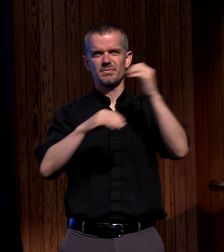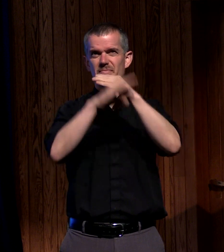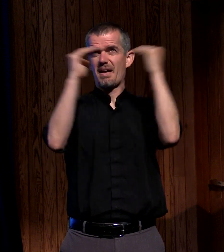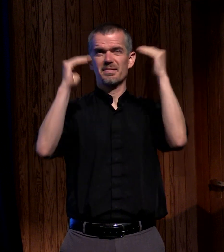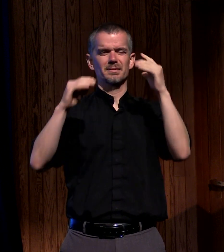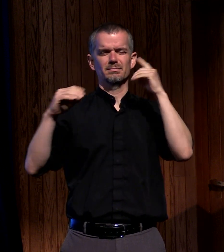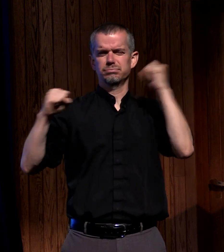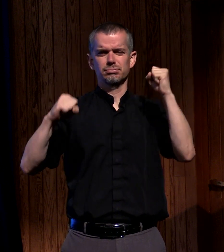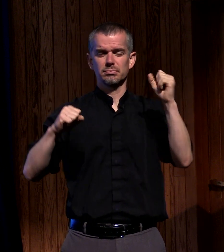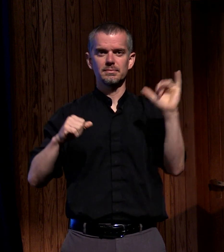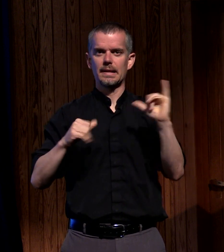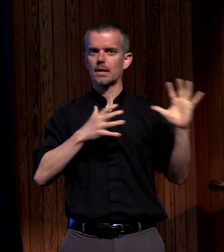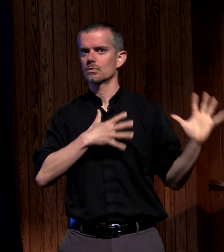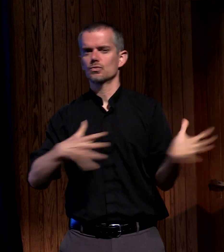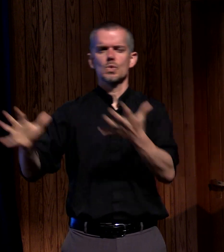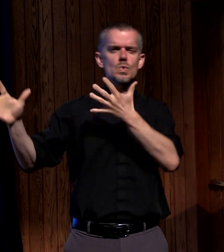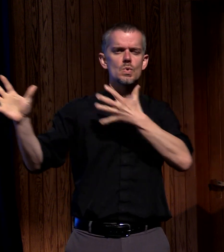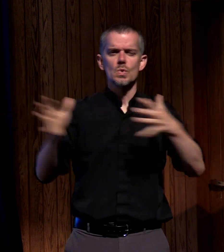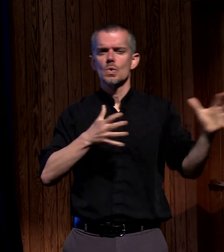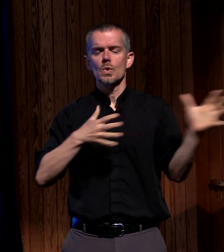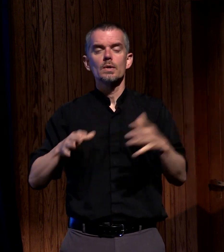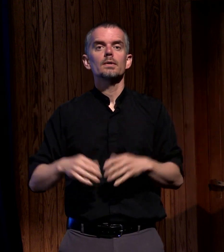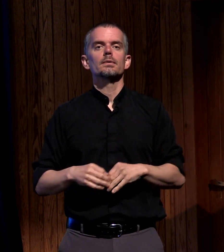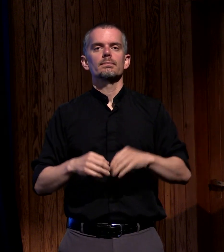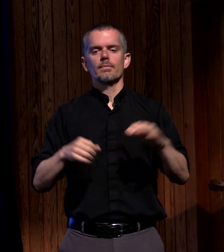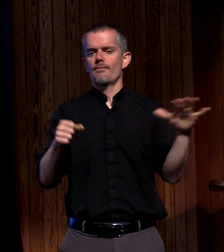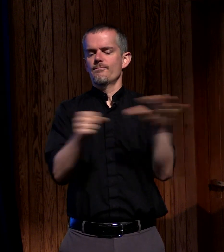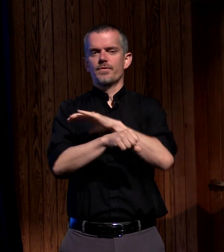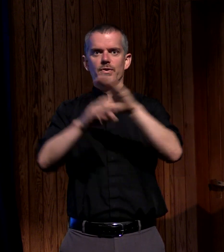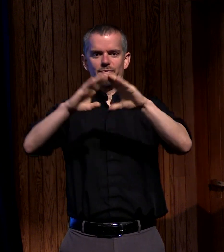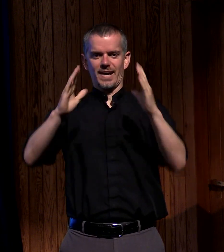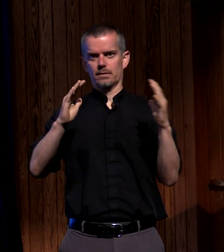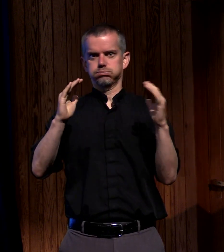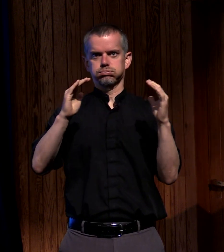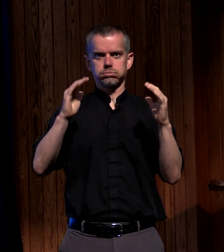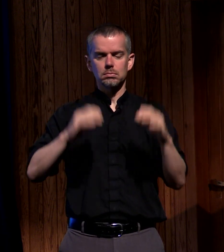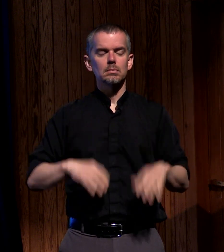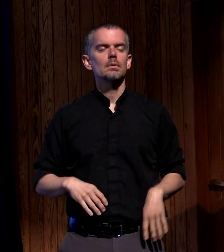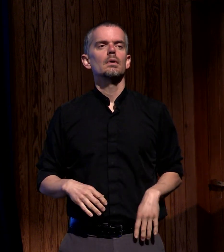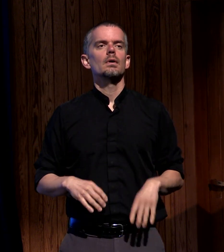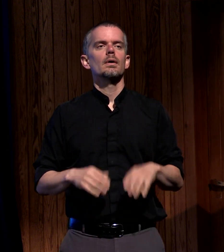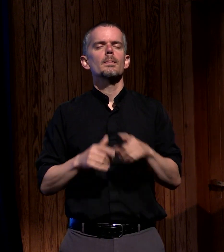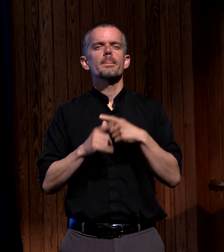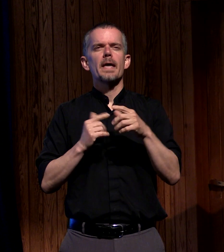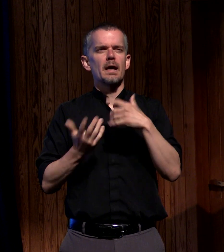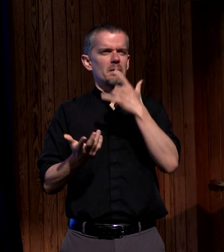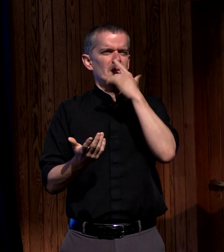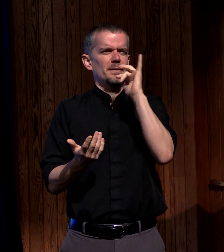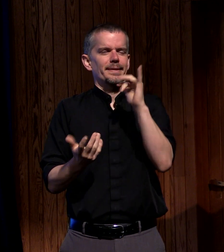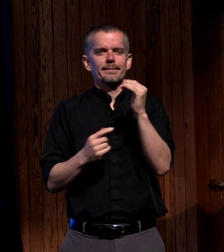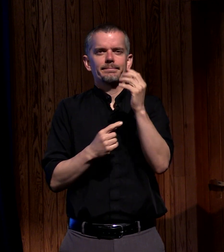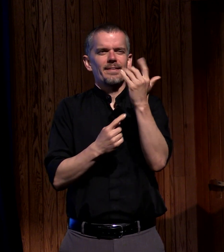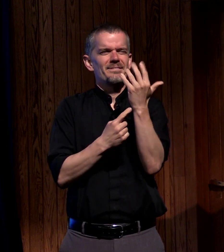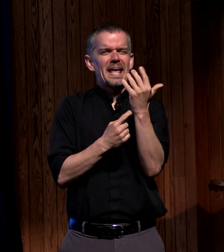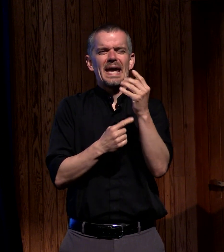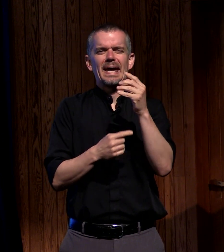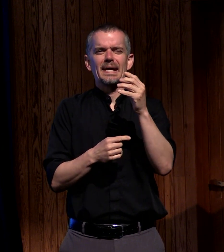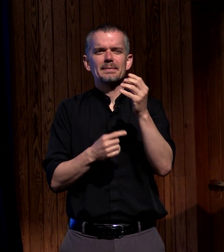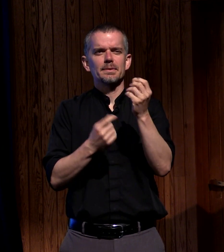roaring of a mighty windstorm and it filled the house where they were sitting then what looked like flames or tongues of fire appeared and